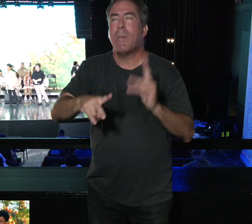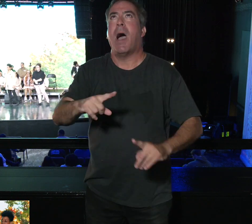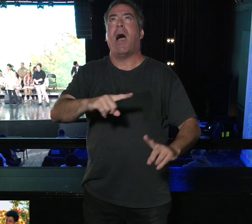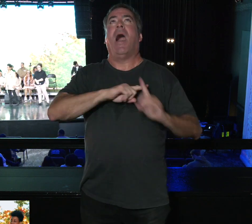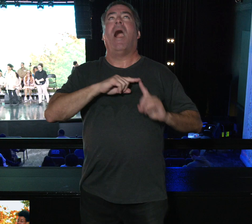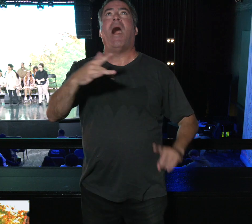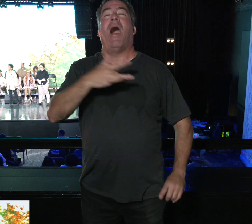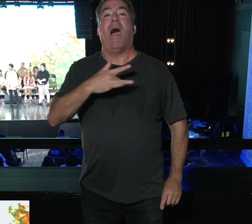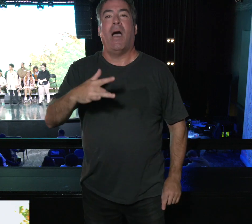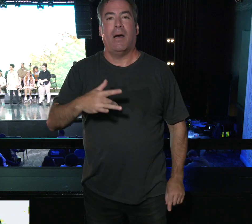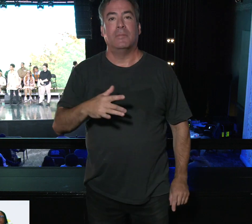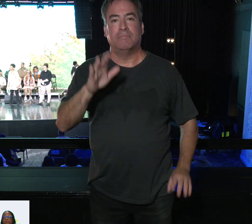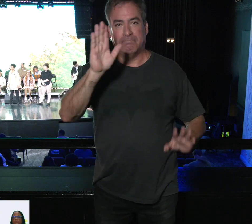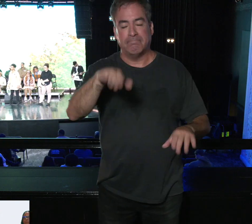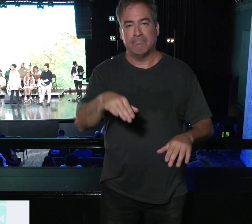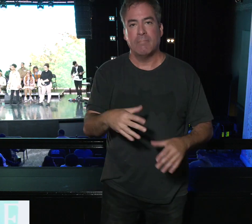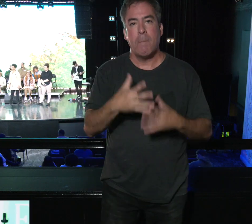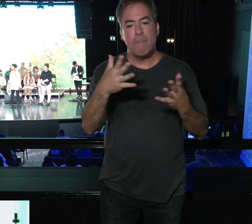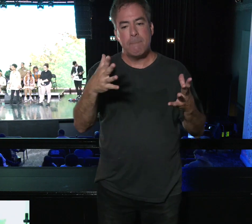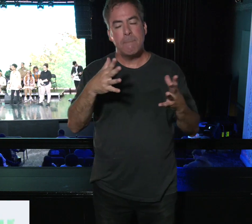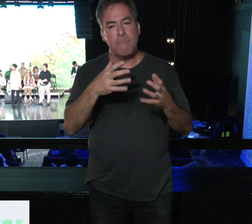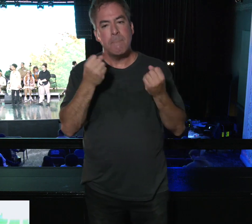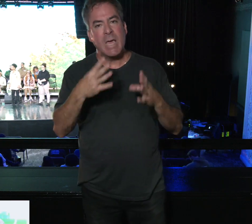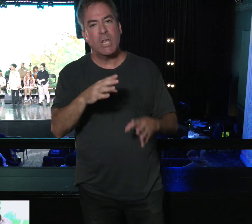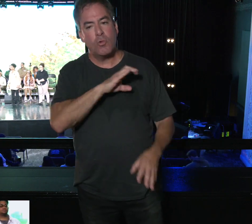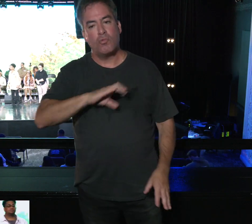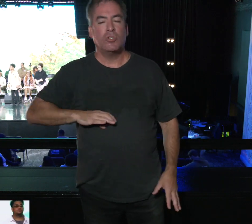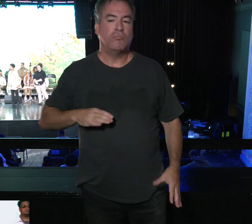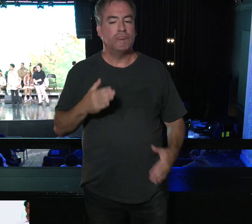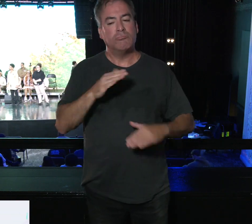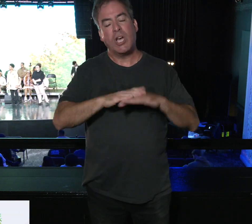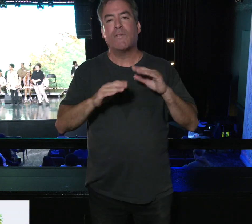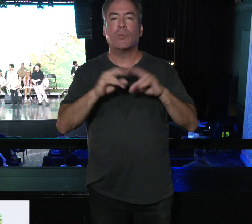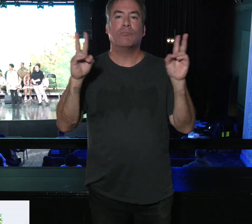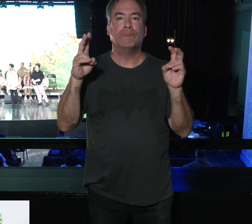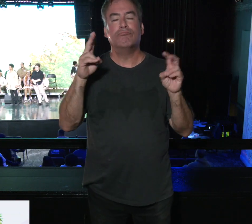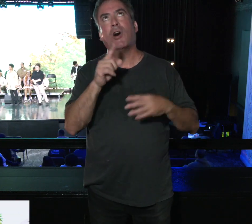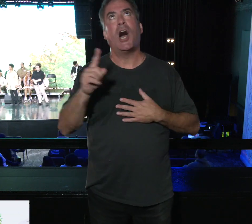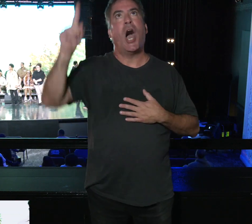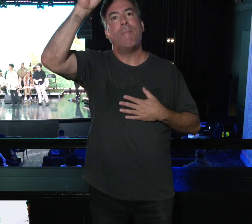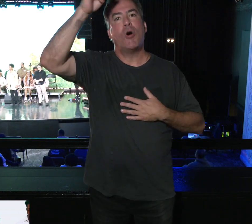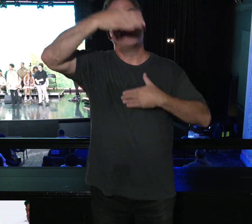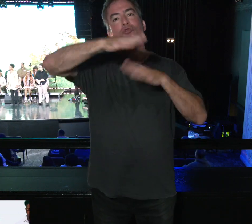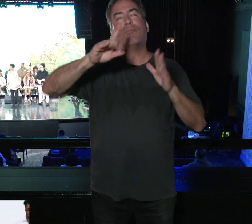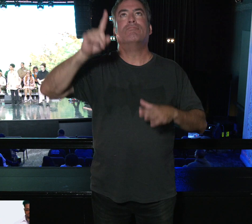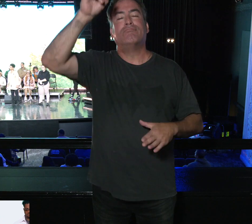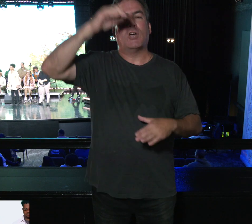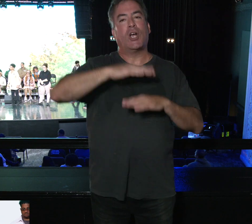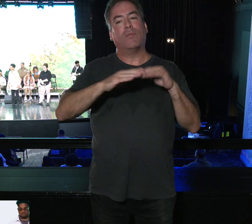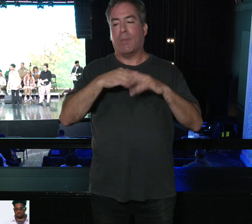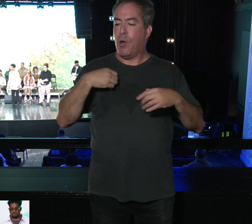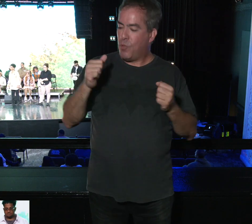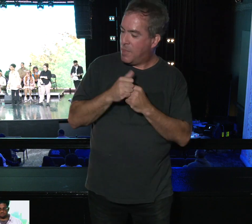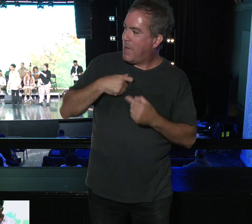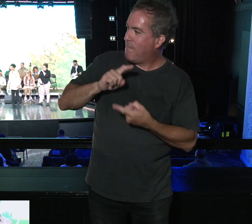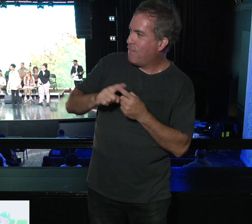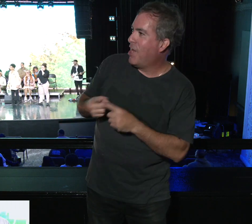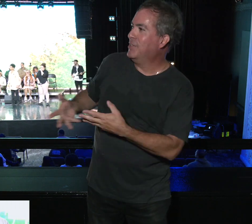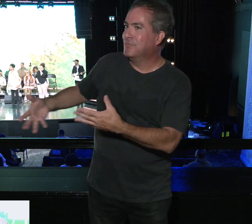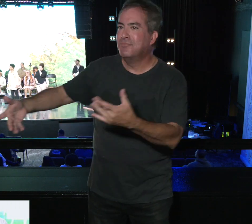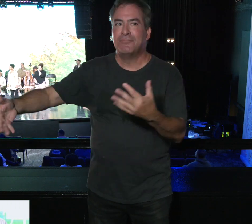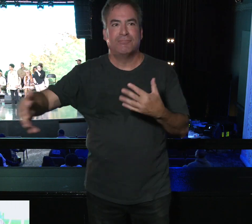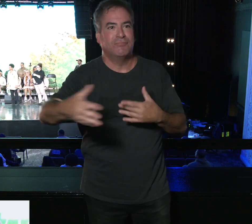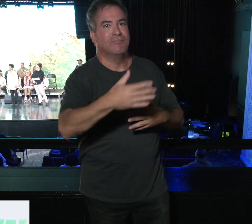A lot of Christians, they're comfortable in the upper room. Oh, it's nice in the upper room. I'm with all my friends in the upper room.